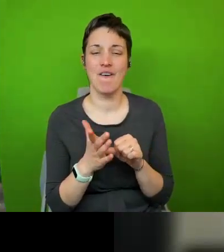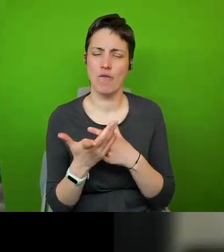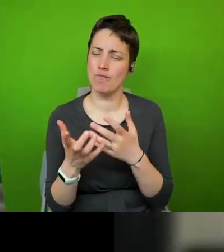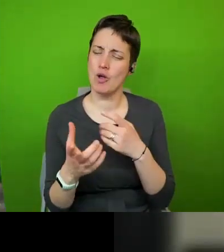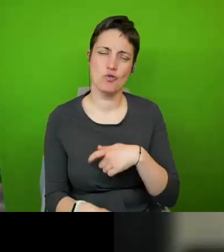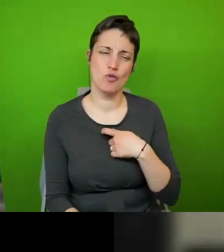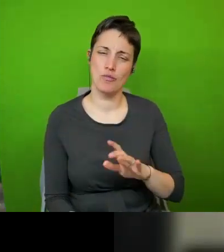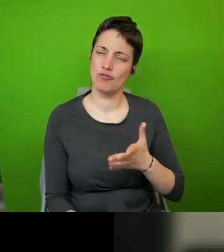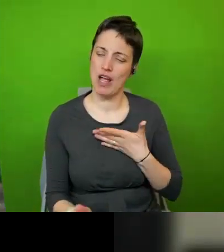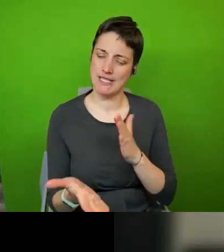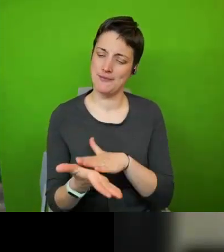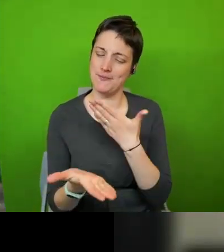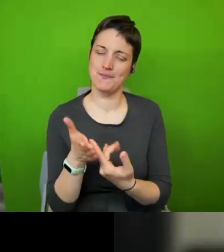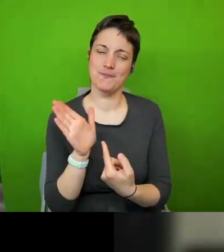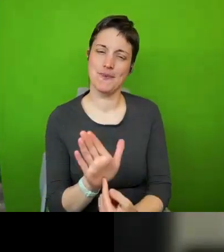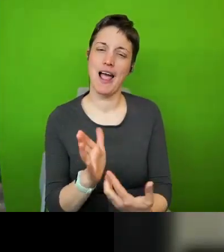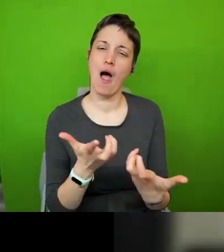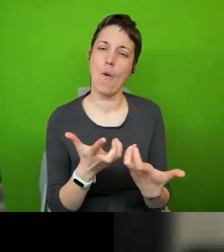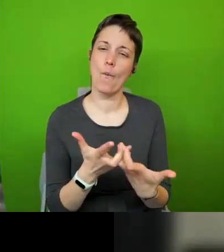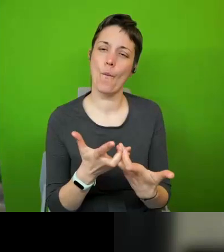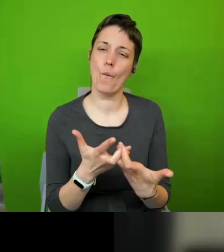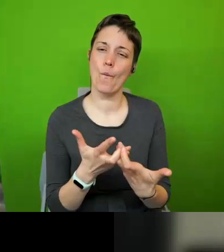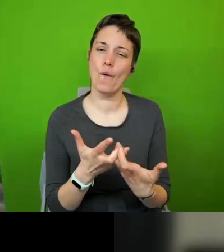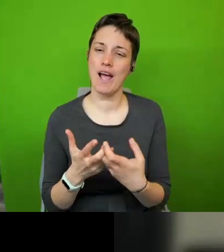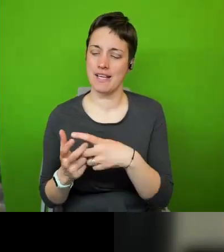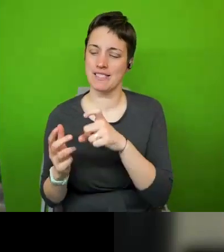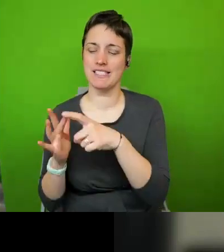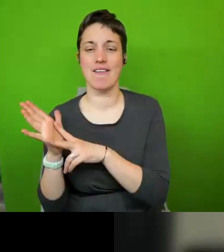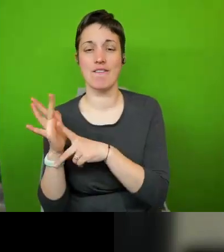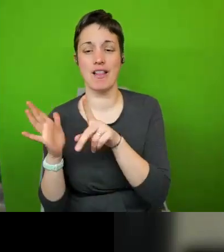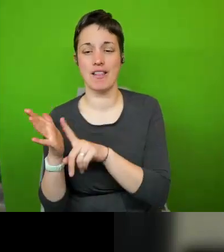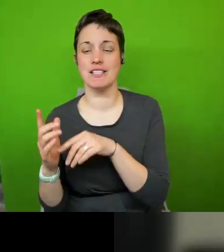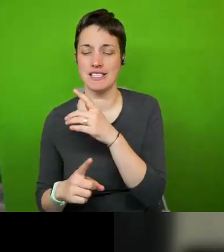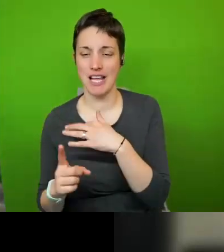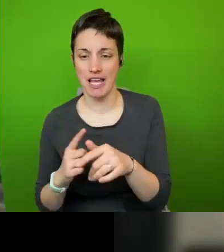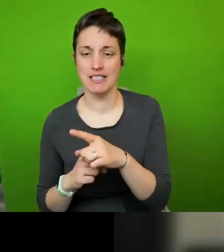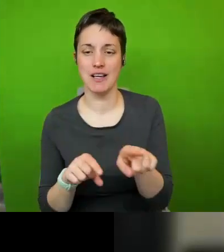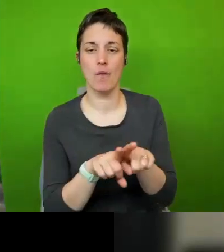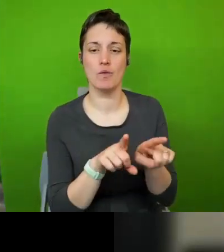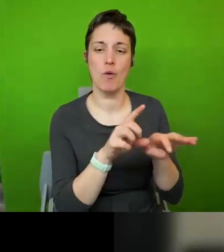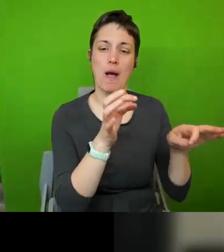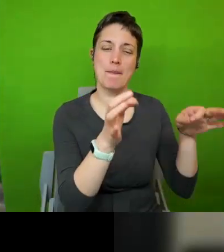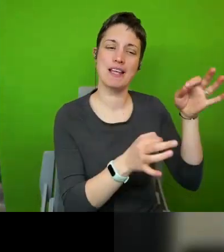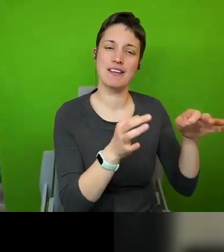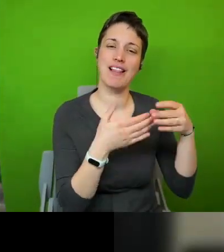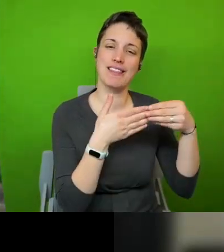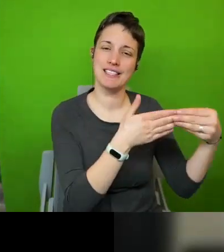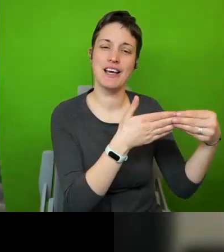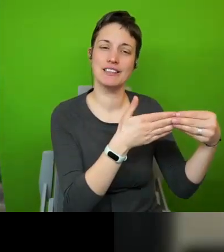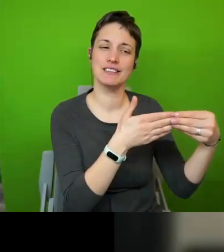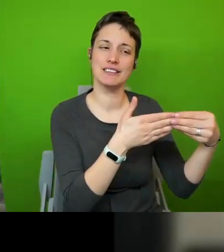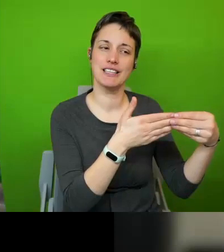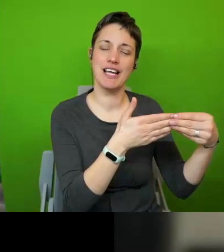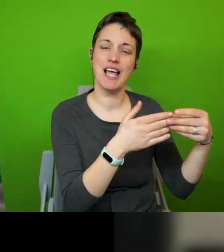rights um and this relationship between civil society and the the the political leaders of the council and the